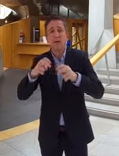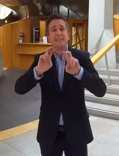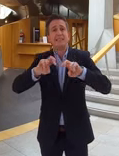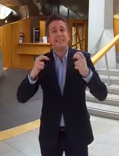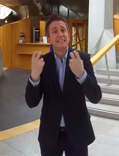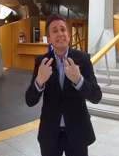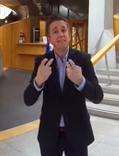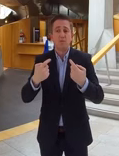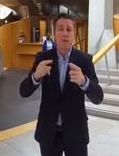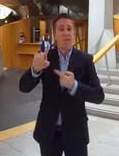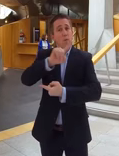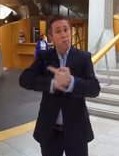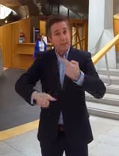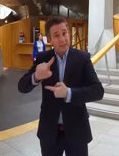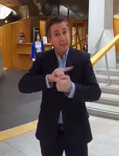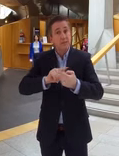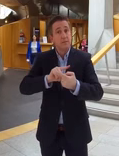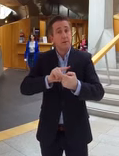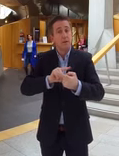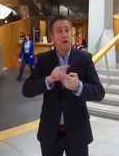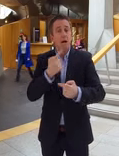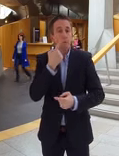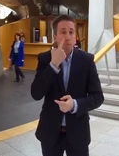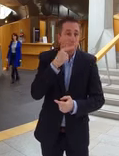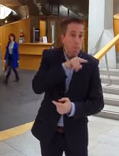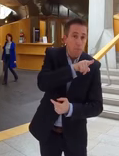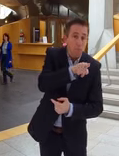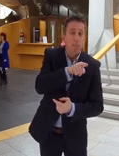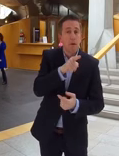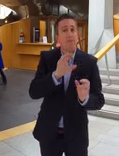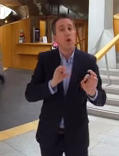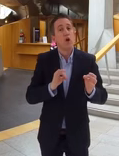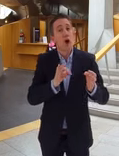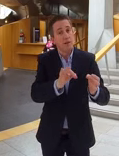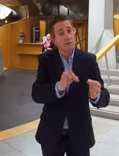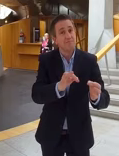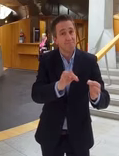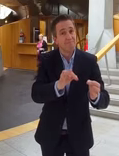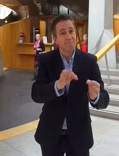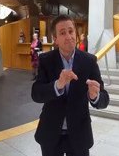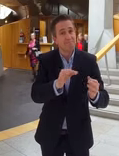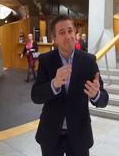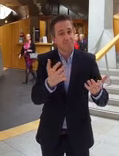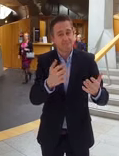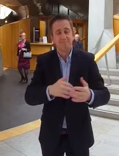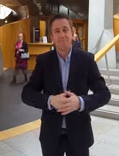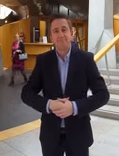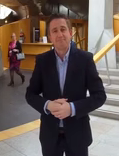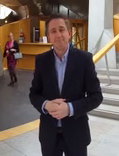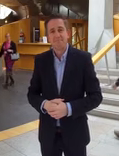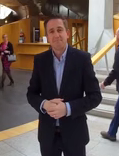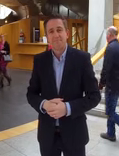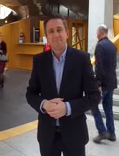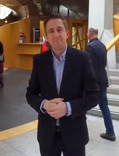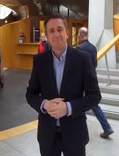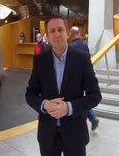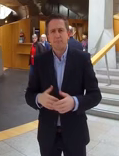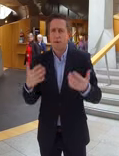and if you look through the window wall, you might just catch a glimpse of the garden for which the lobby is named. Above, there are unusual